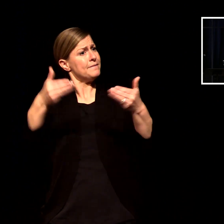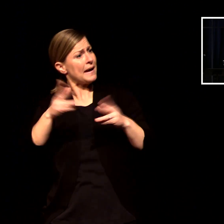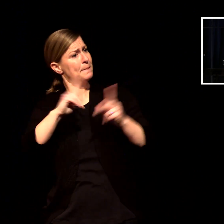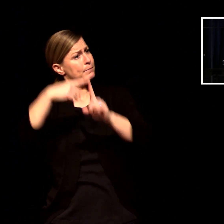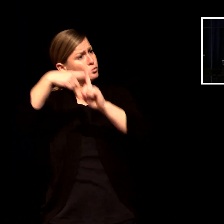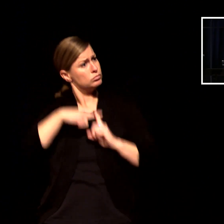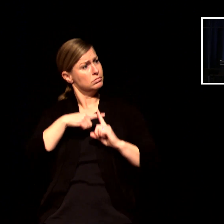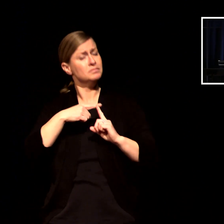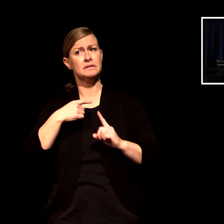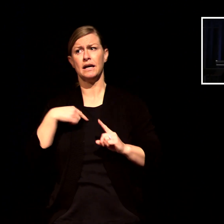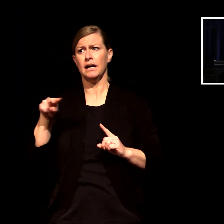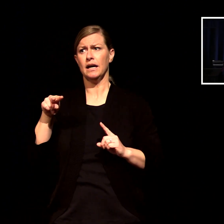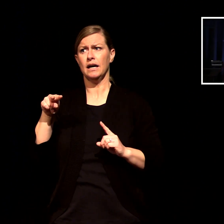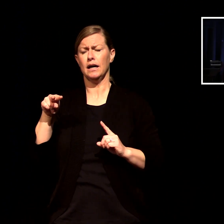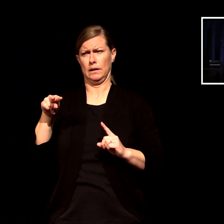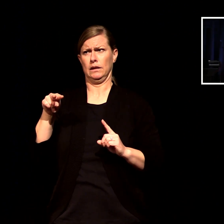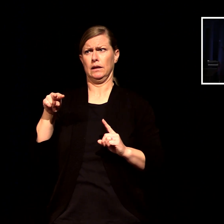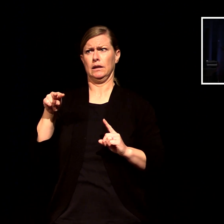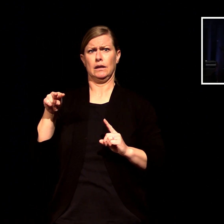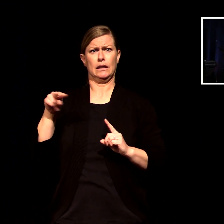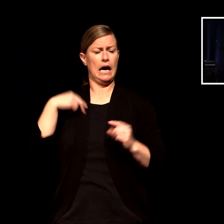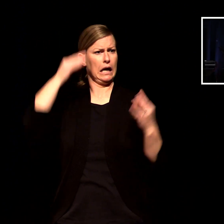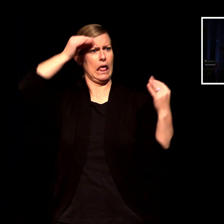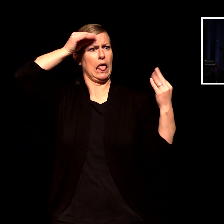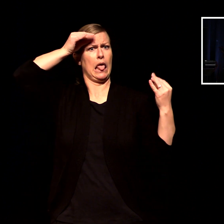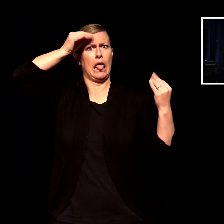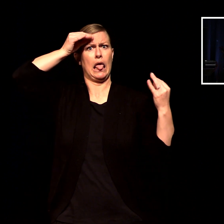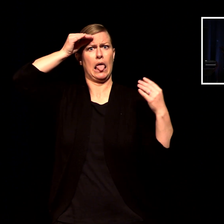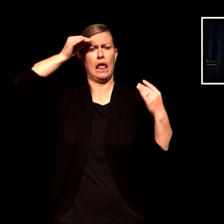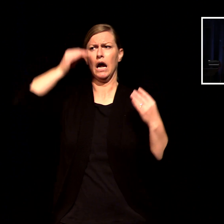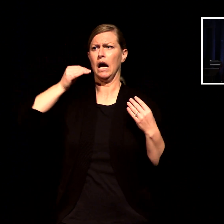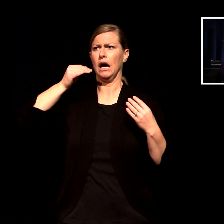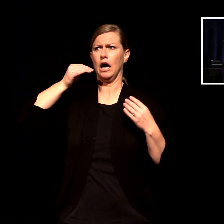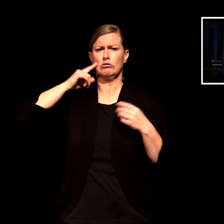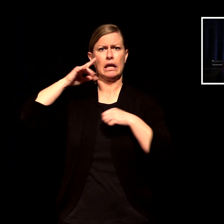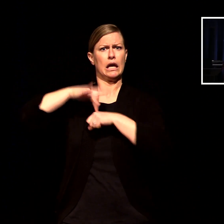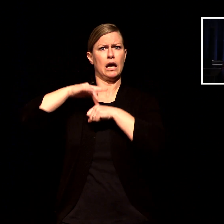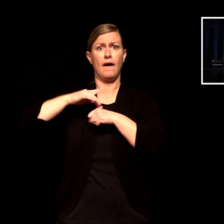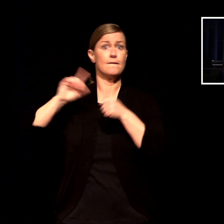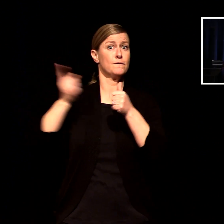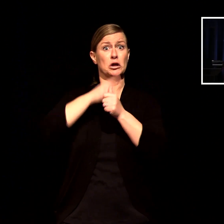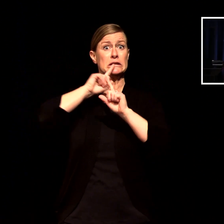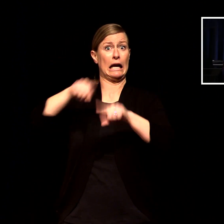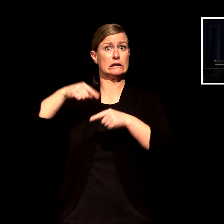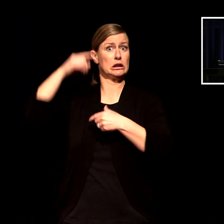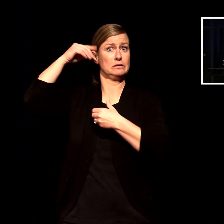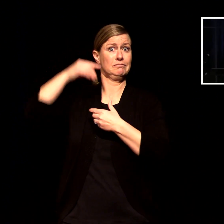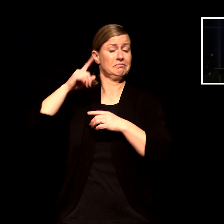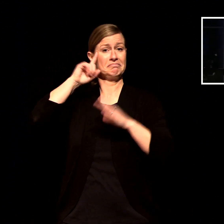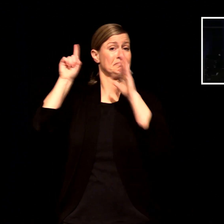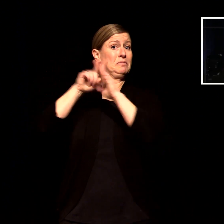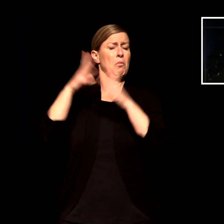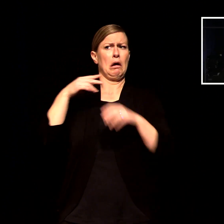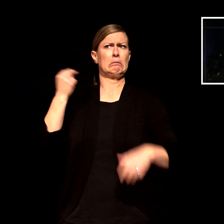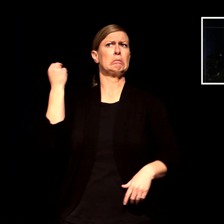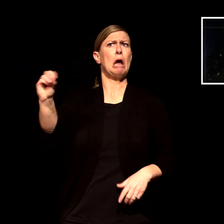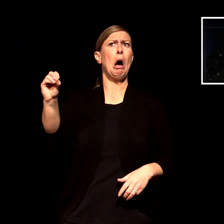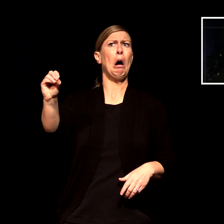a lot of things were going through my mind in this moment chiefly the word no no i don't want to do that you don't you don't